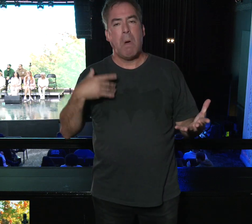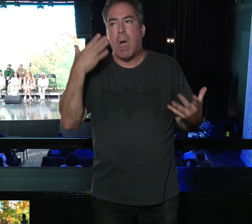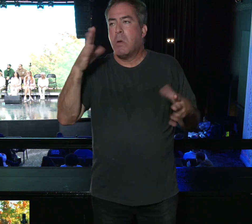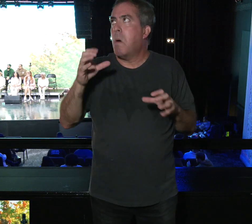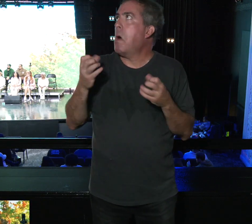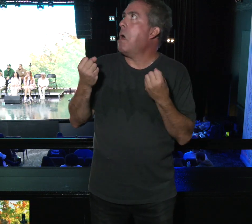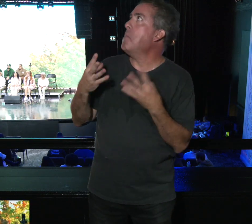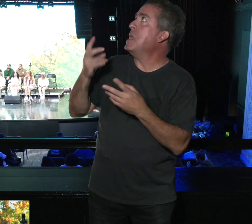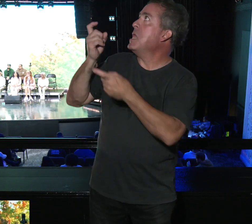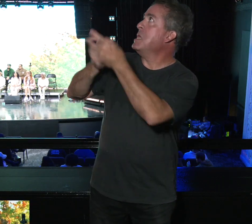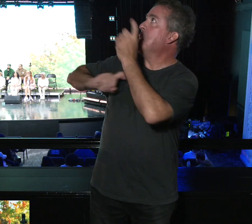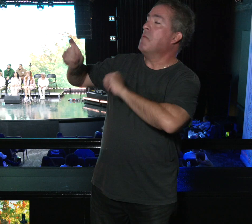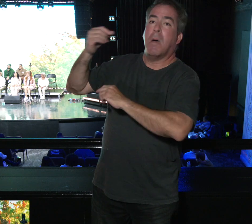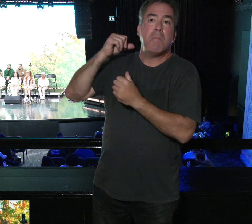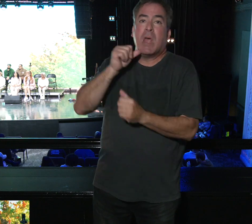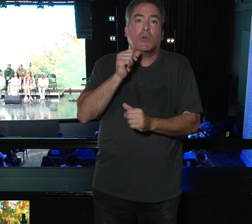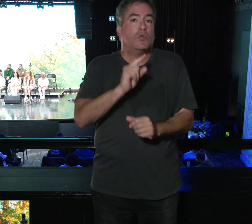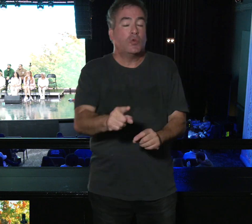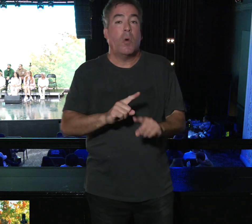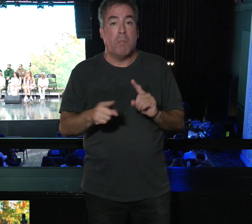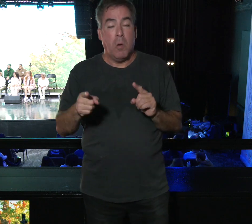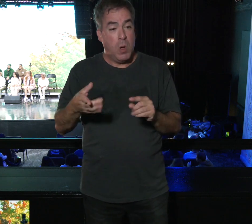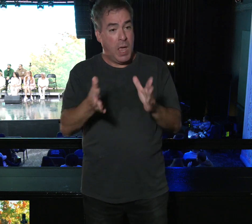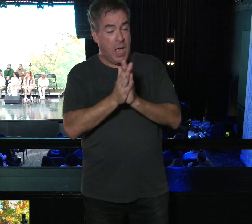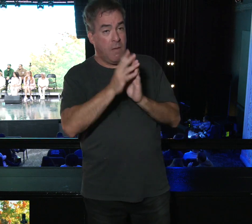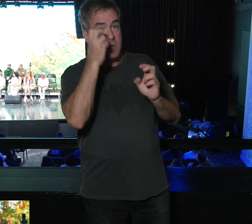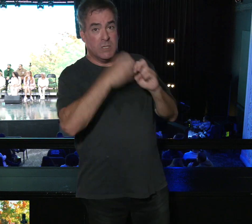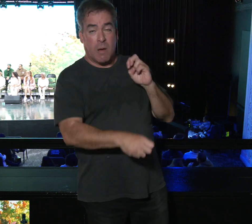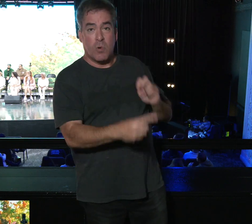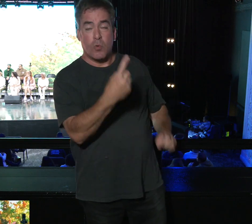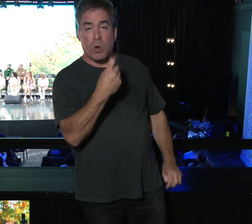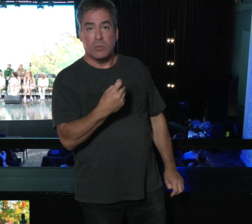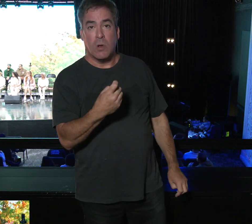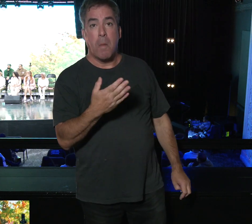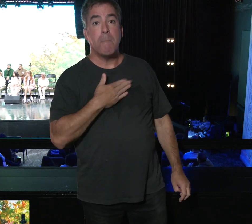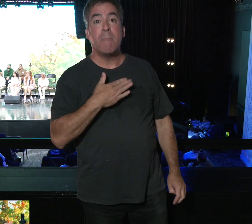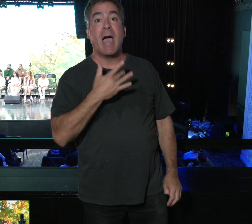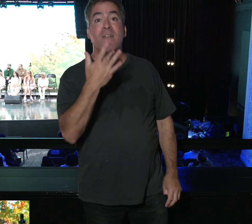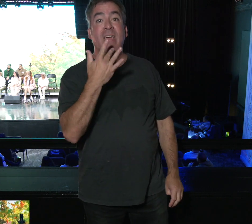how many gifts there are. I always say when asked tough questions, this is my favorite emoji.